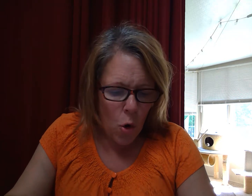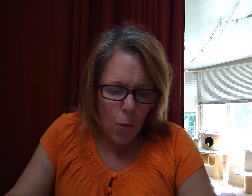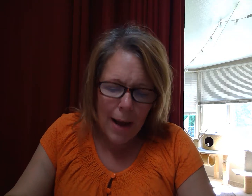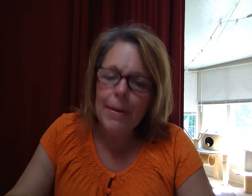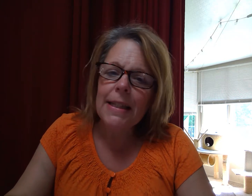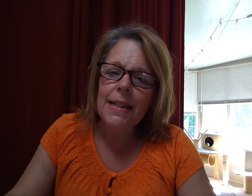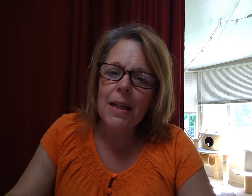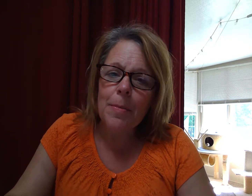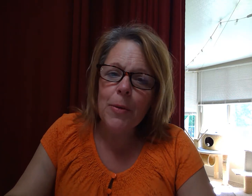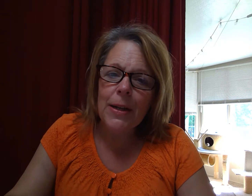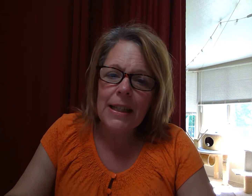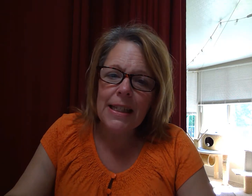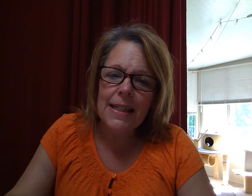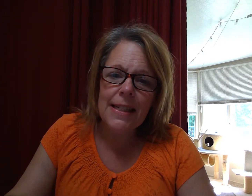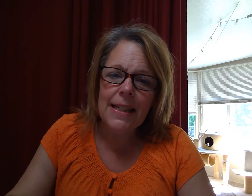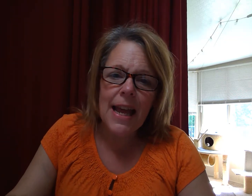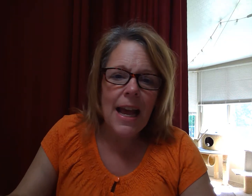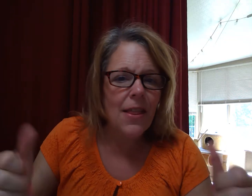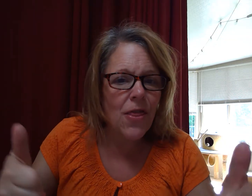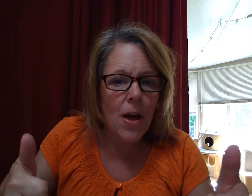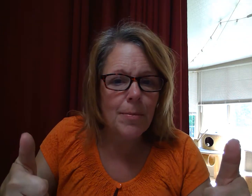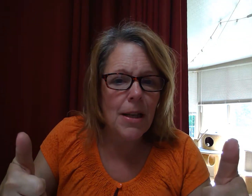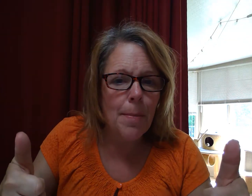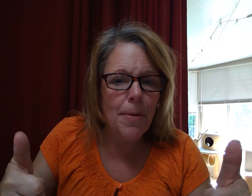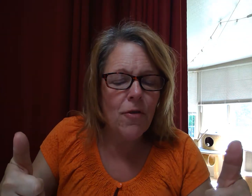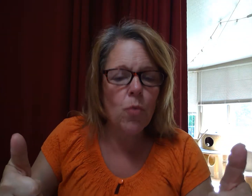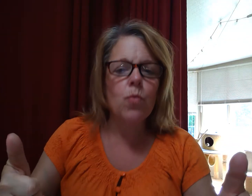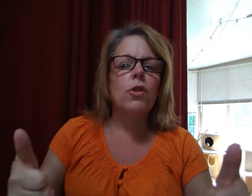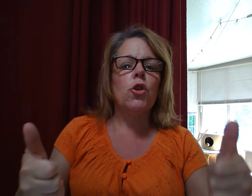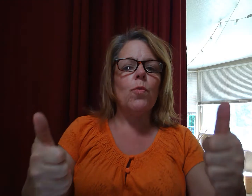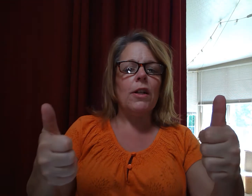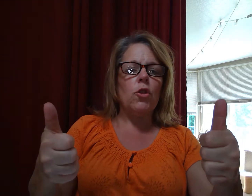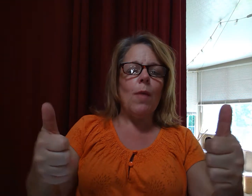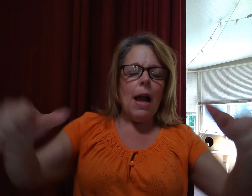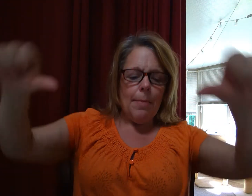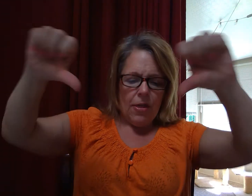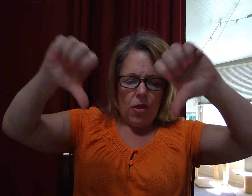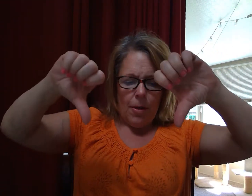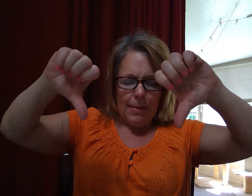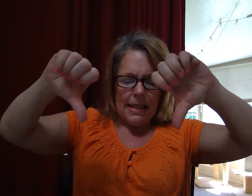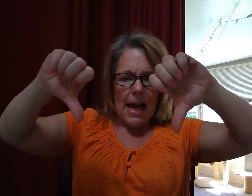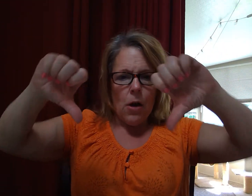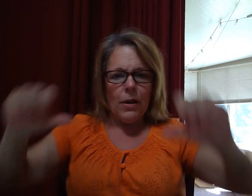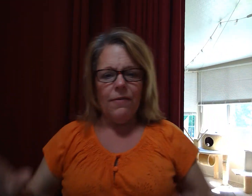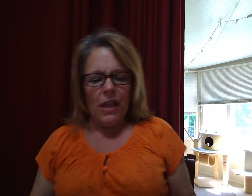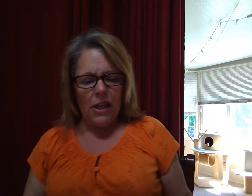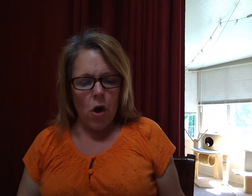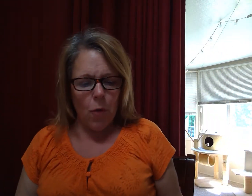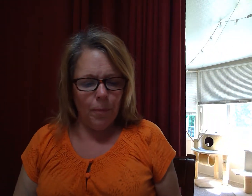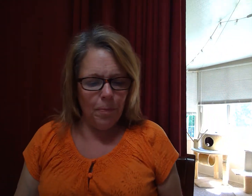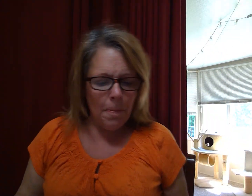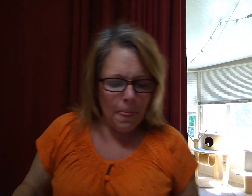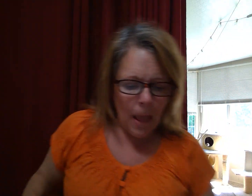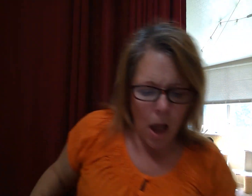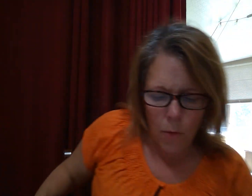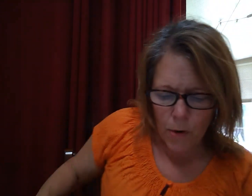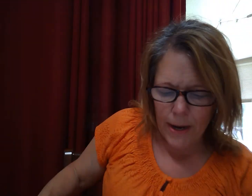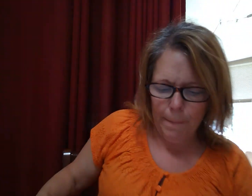Rhyming's going to be real easy today. Thumbs up if two words rhyme and thumbs down if they don't. All right.